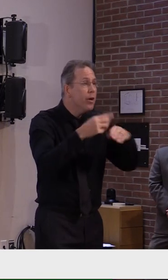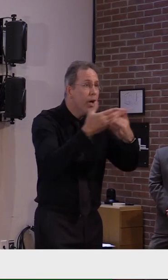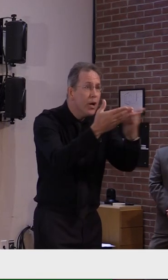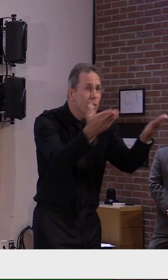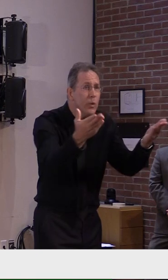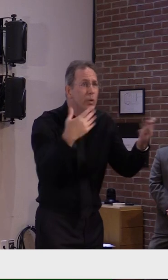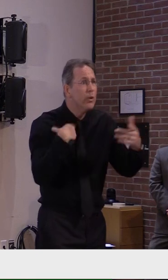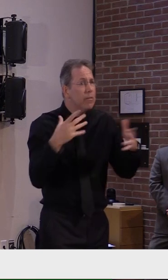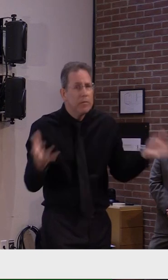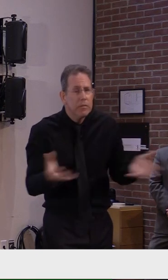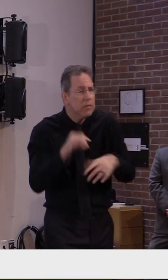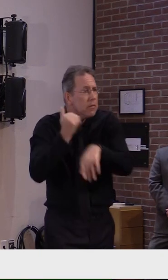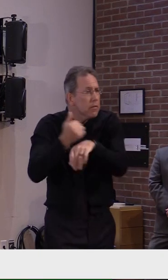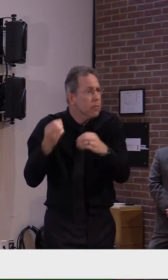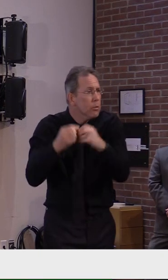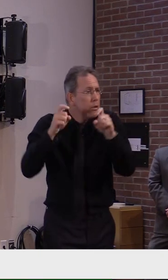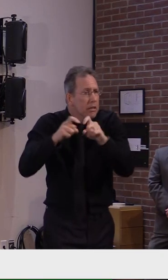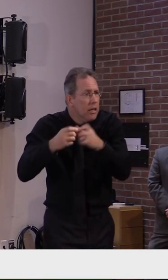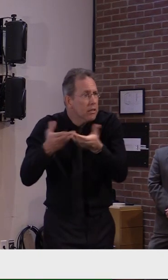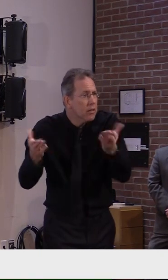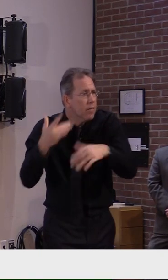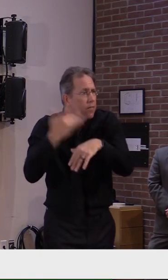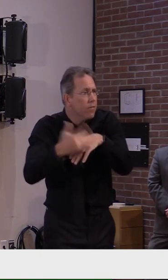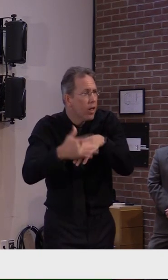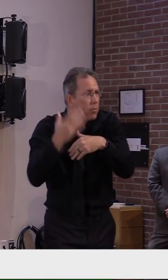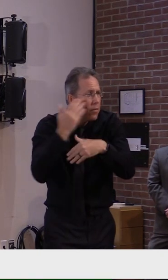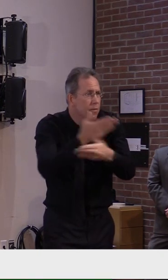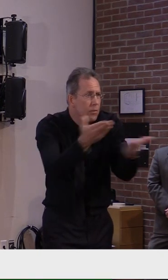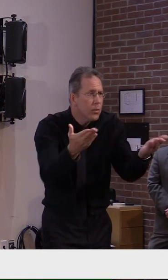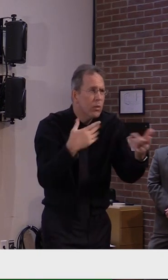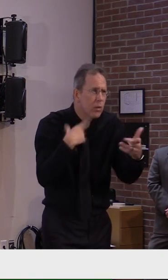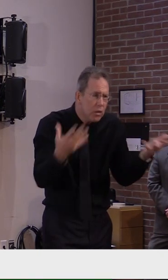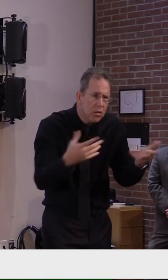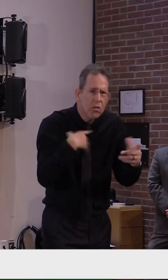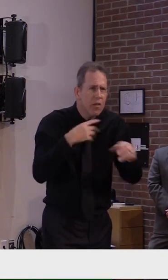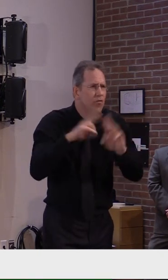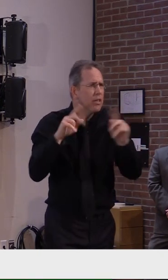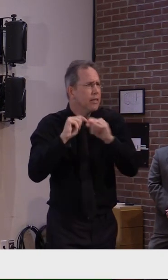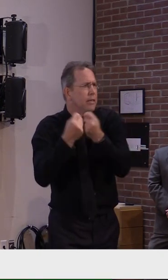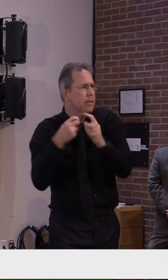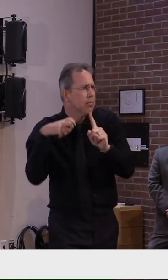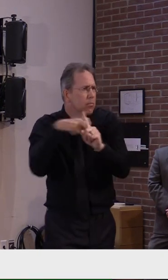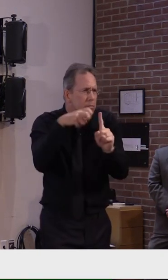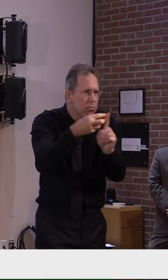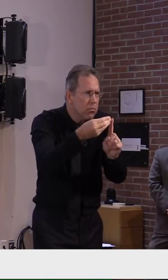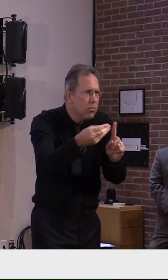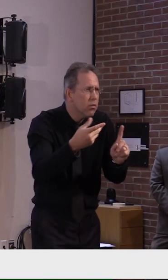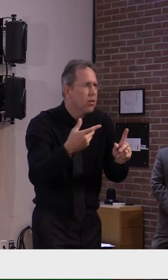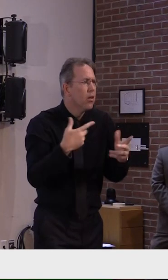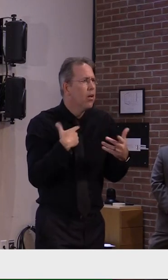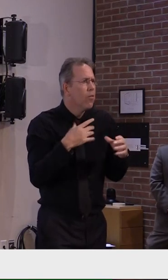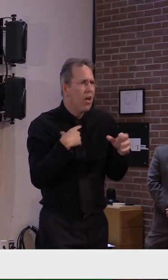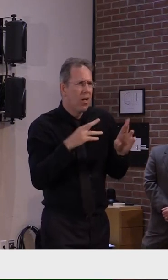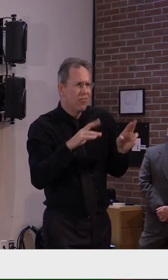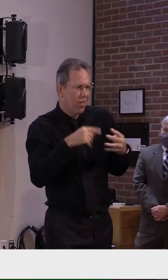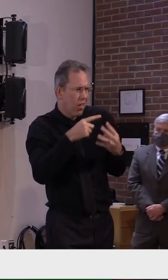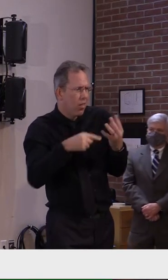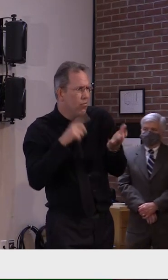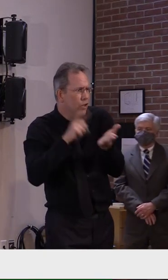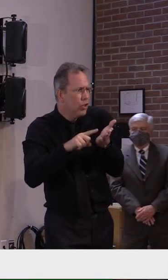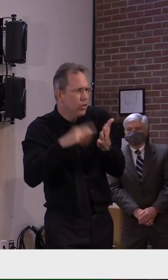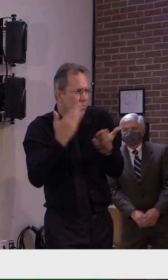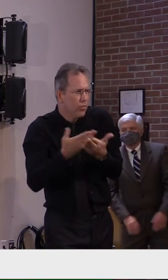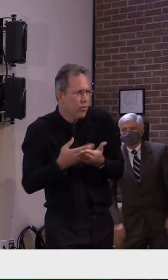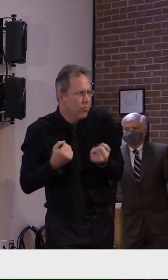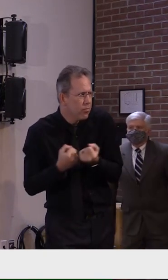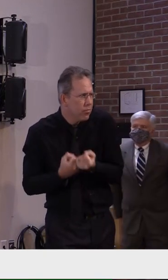but we we can't really in some respects change your behavior unless you want to be unless you want to